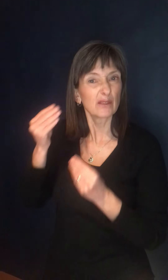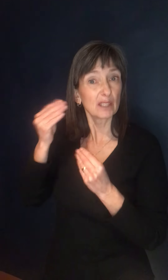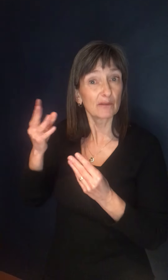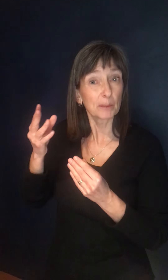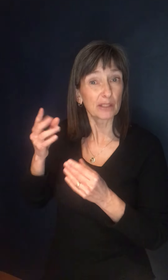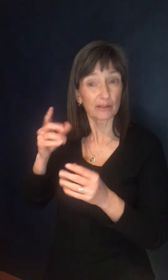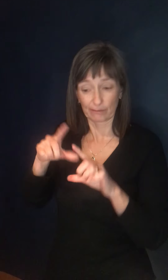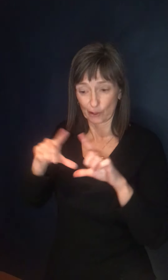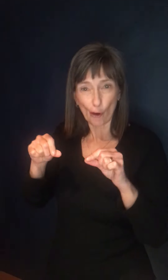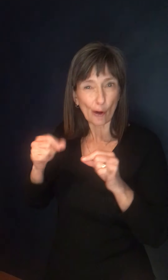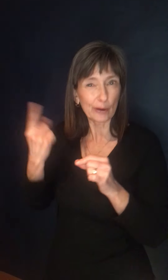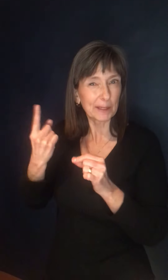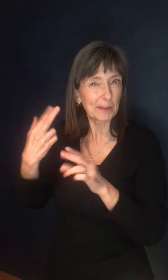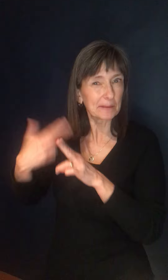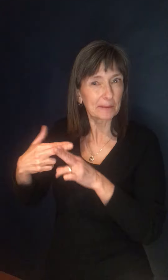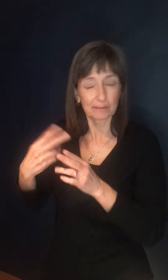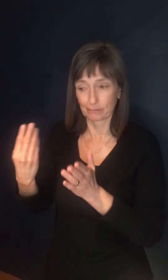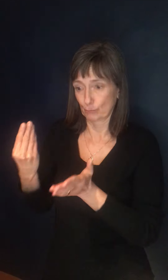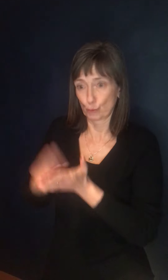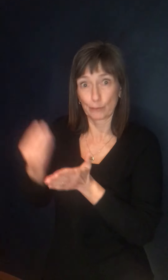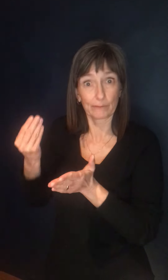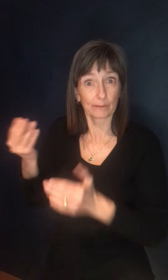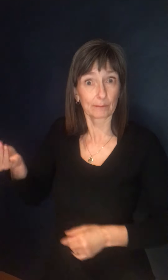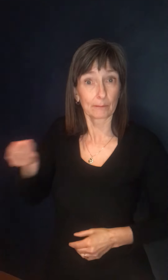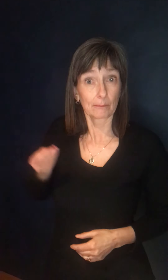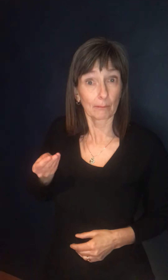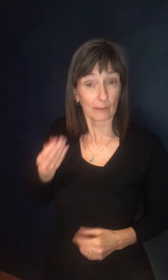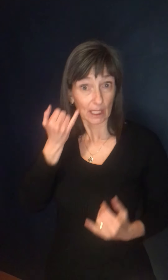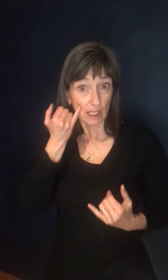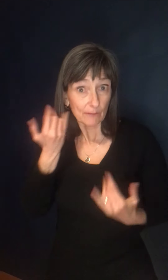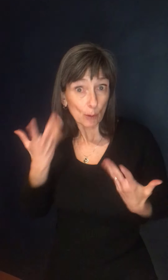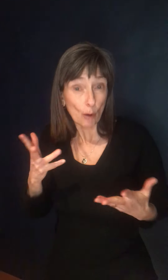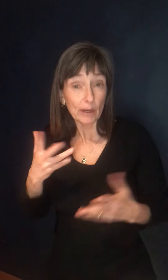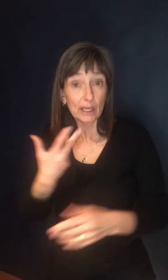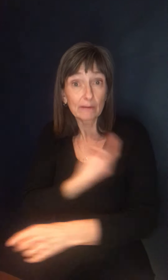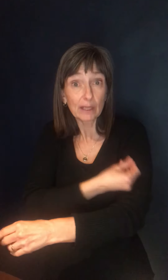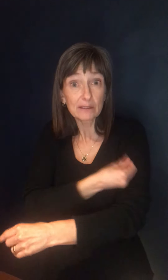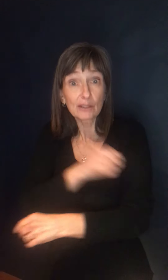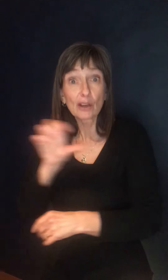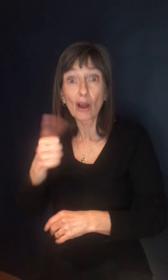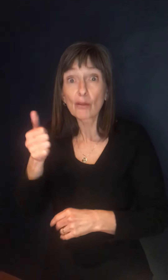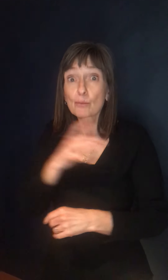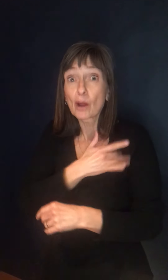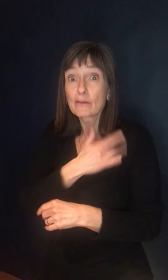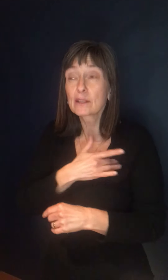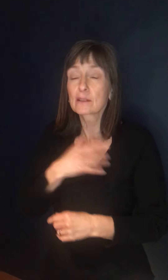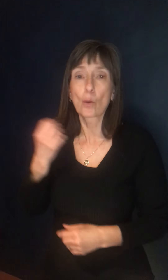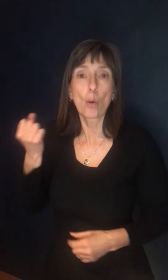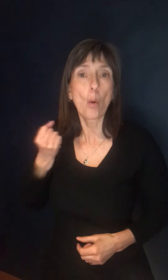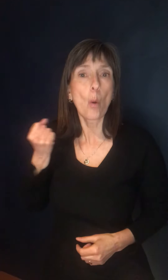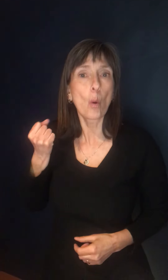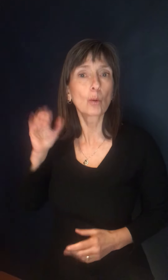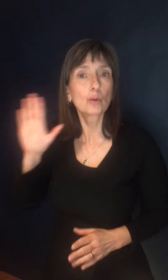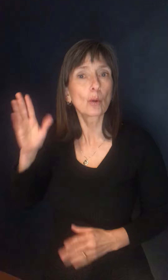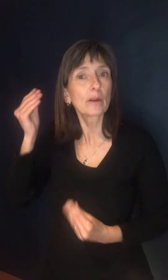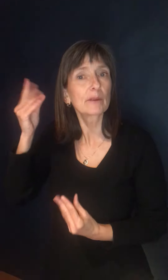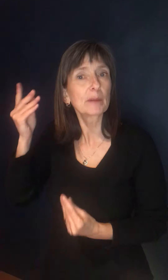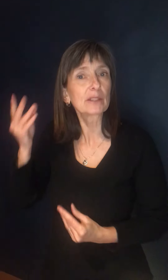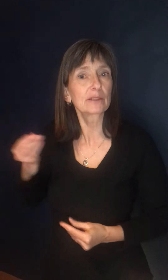they've been vaccinated. So I would say to people, if you've been vaccinated elsewhere, please hold on to any information that they give you about that so that you,